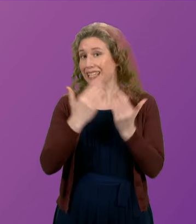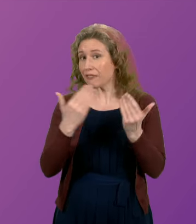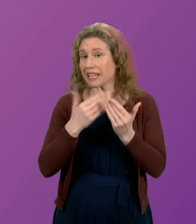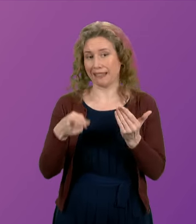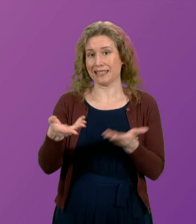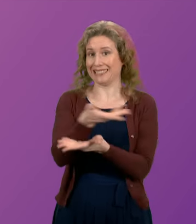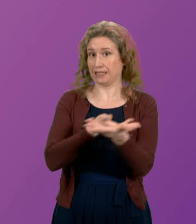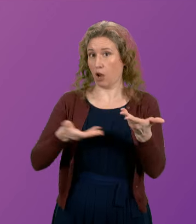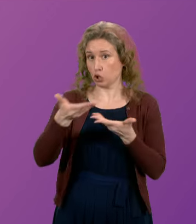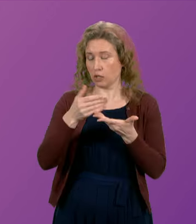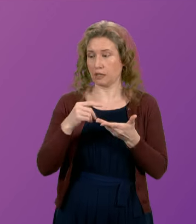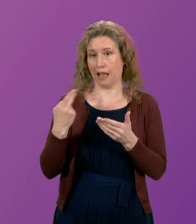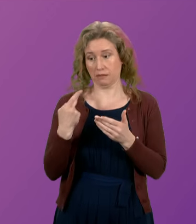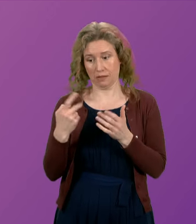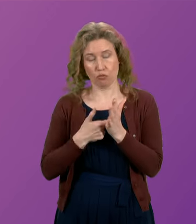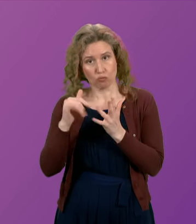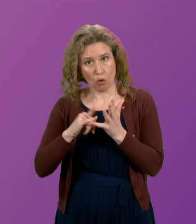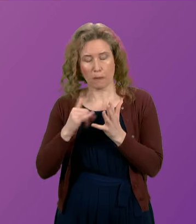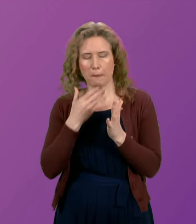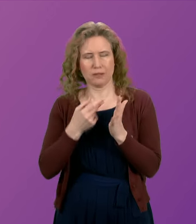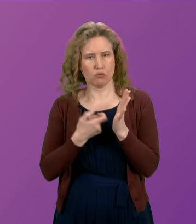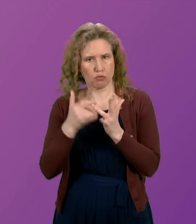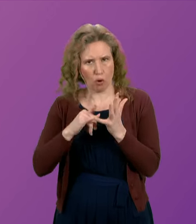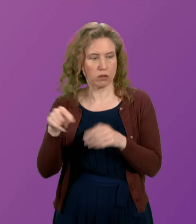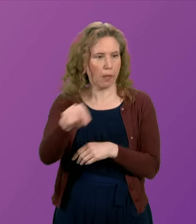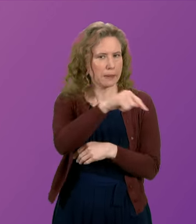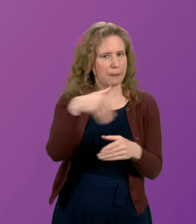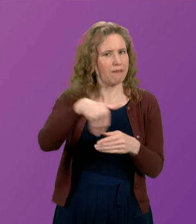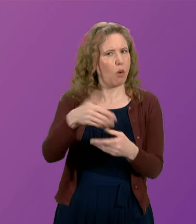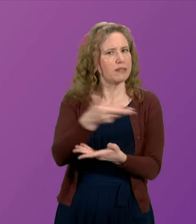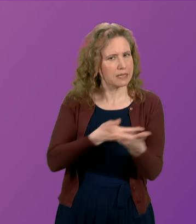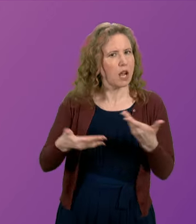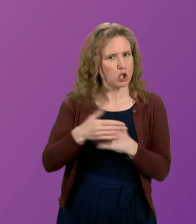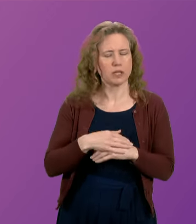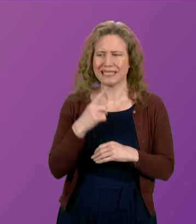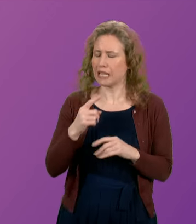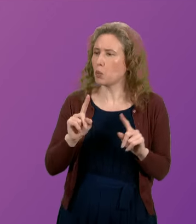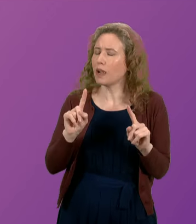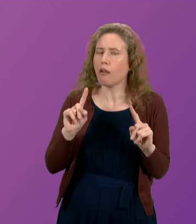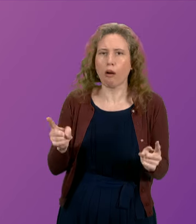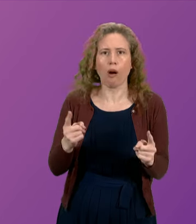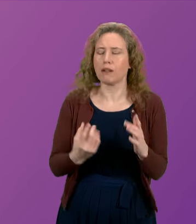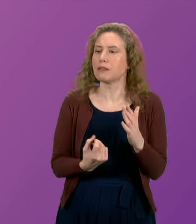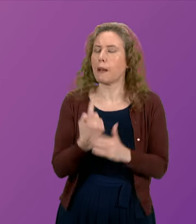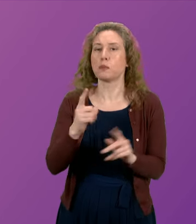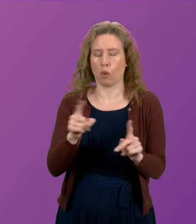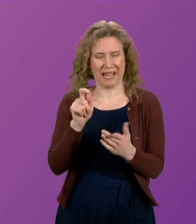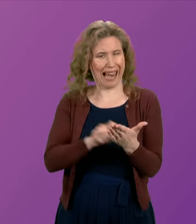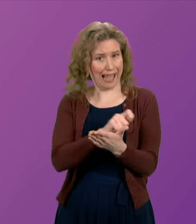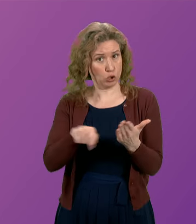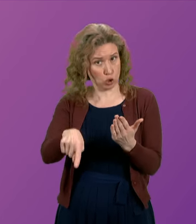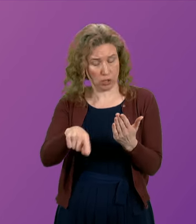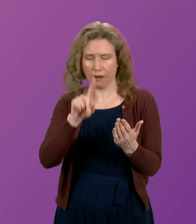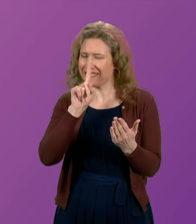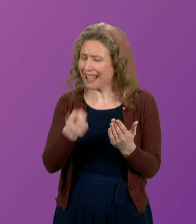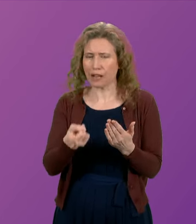discussion in which Mr Ross and I and others were involved is that what we cannot have as an outcome to this election is